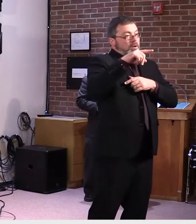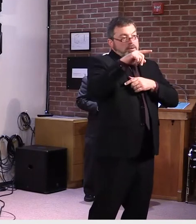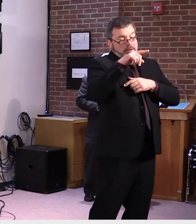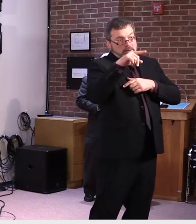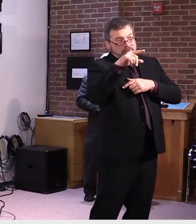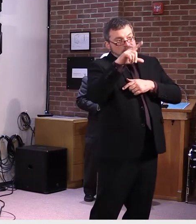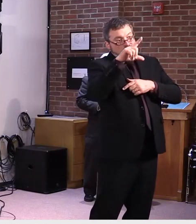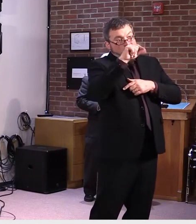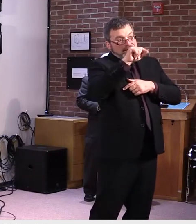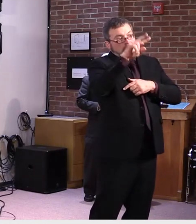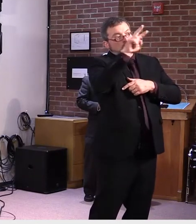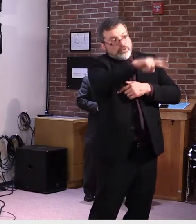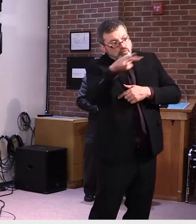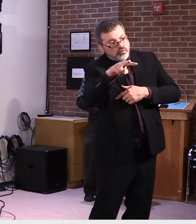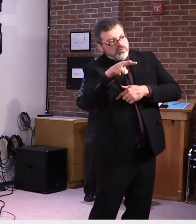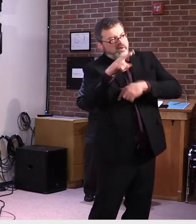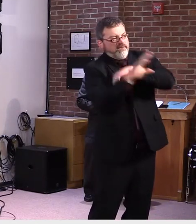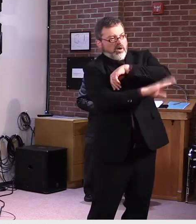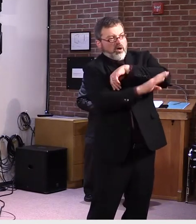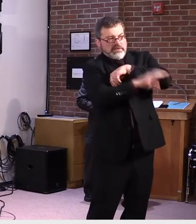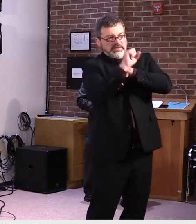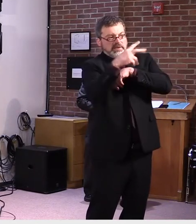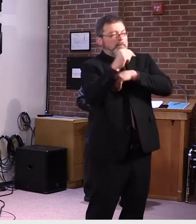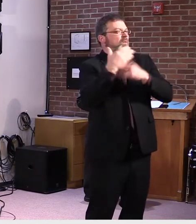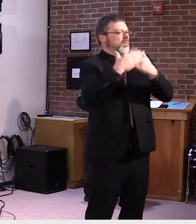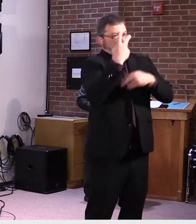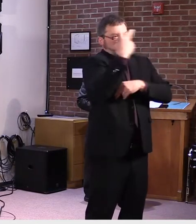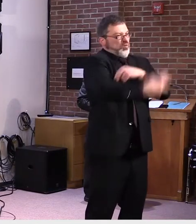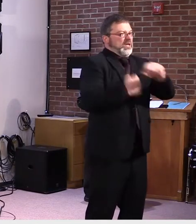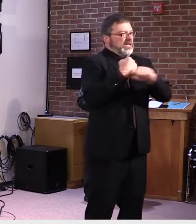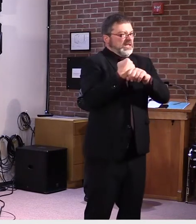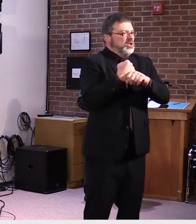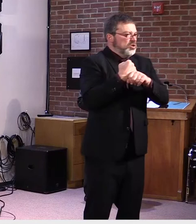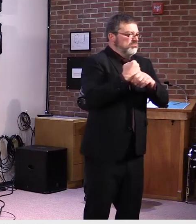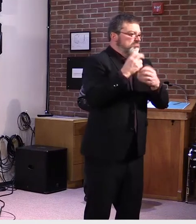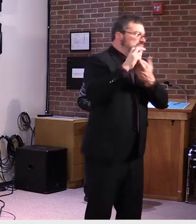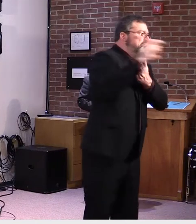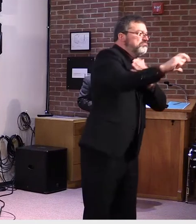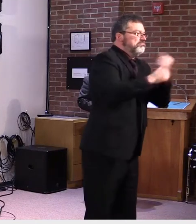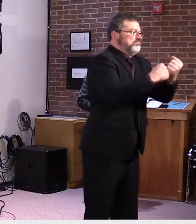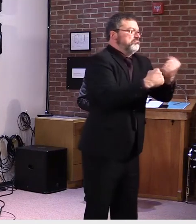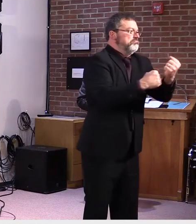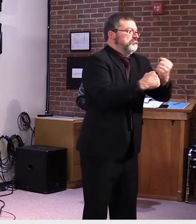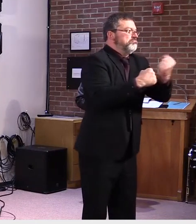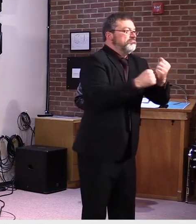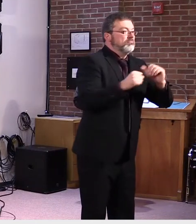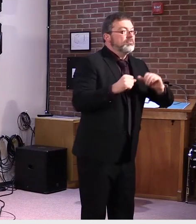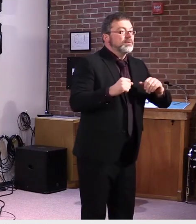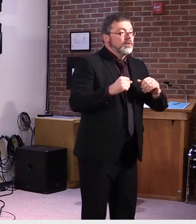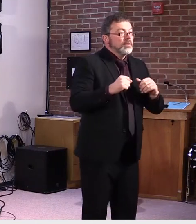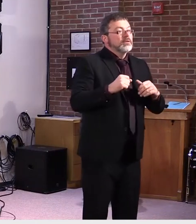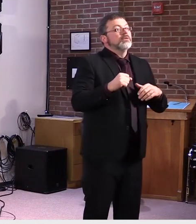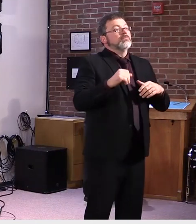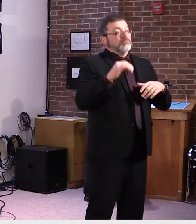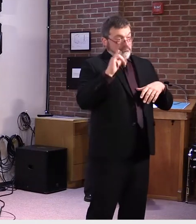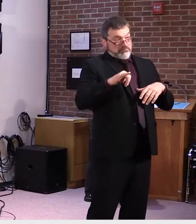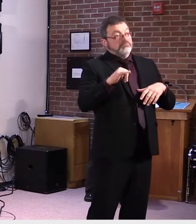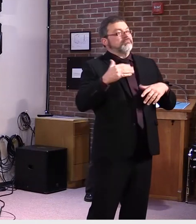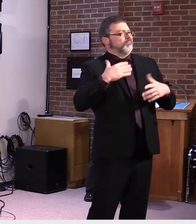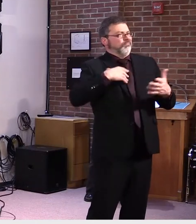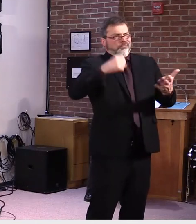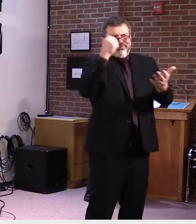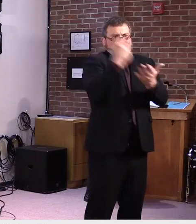The ESSER application has been available to school districts in July. The Joint Fiscal Committee gave approval to this program last week.